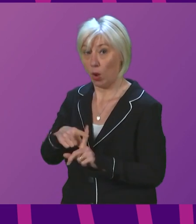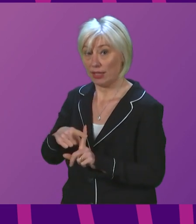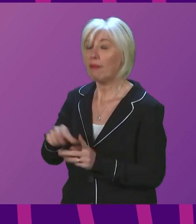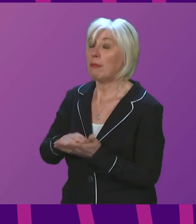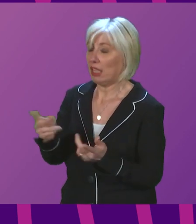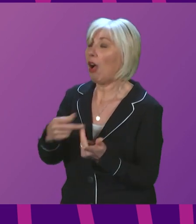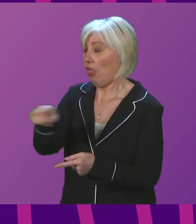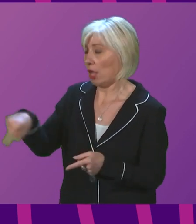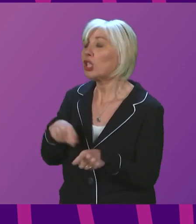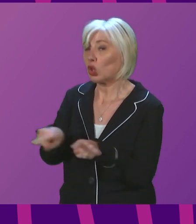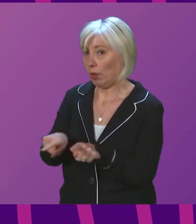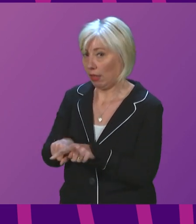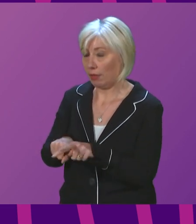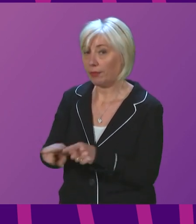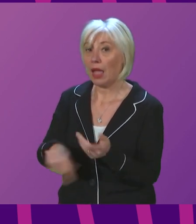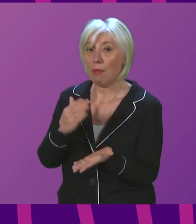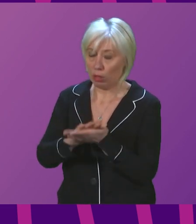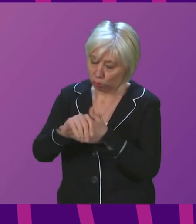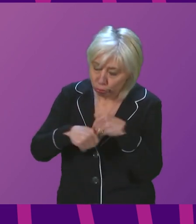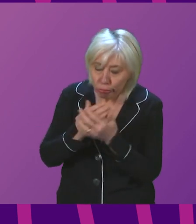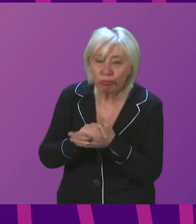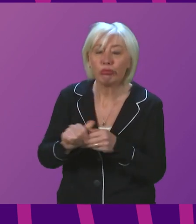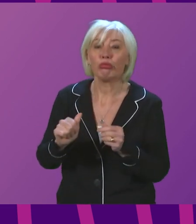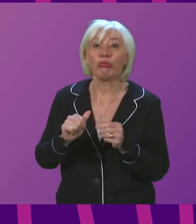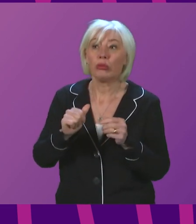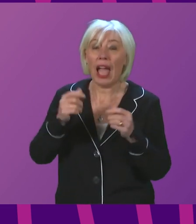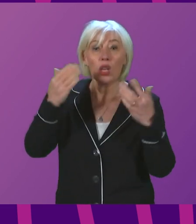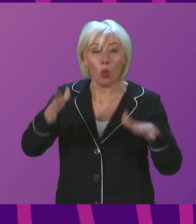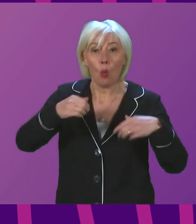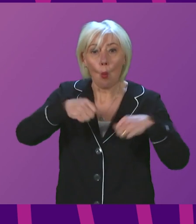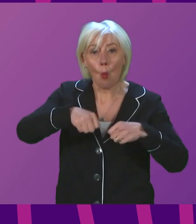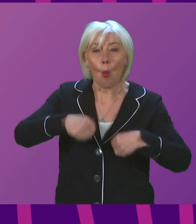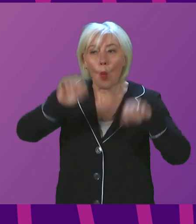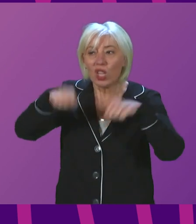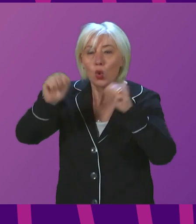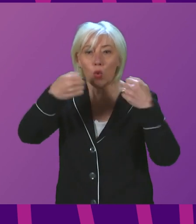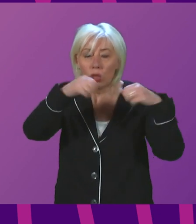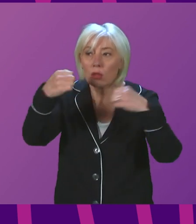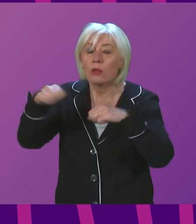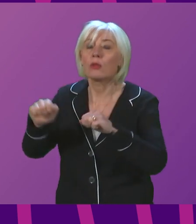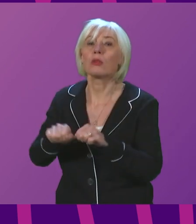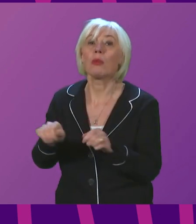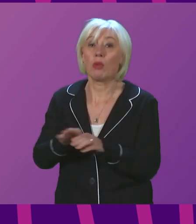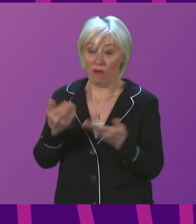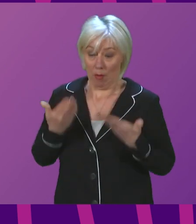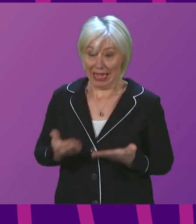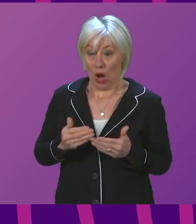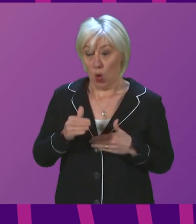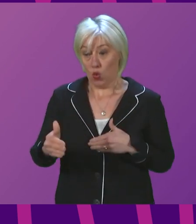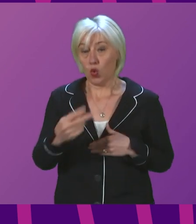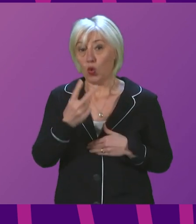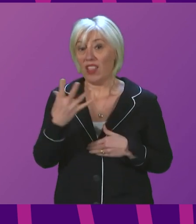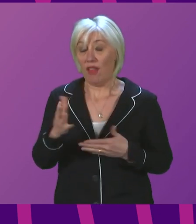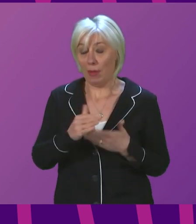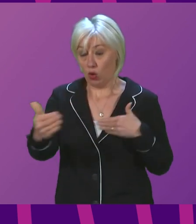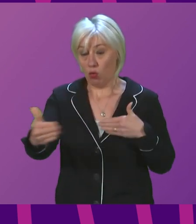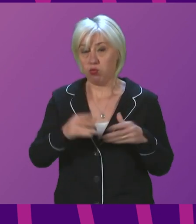Follow hygiene advice and keep windows open. And crucially, between now and Christmas Day, cut your contacts with people in other households as much